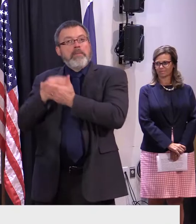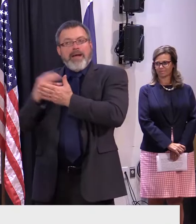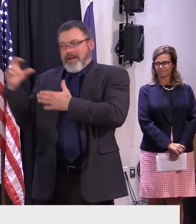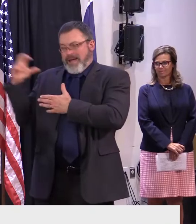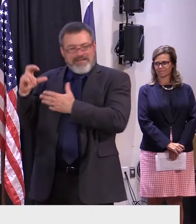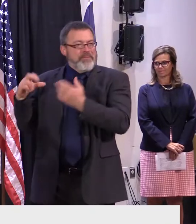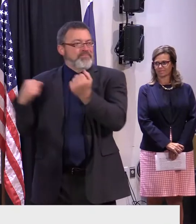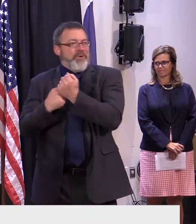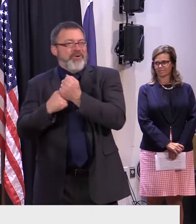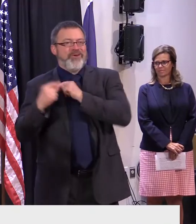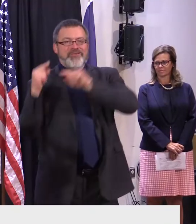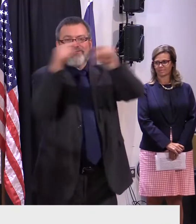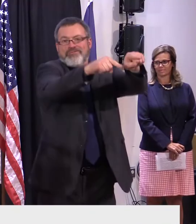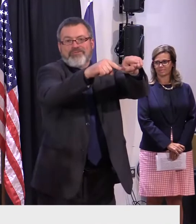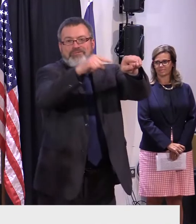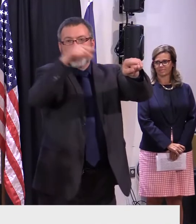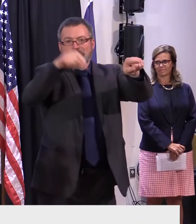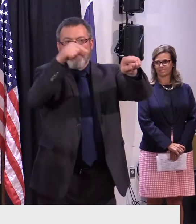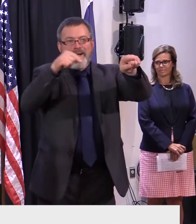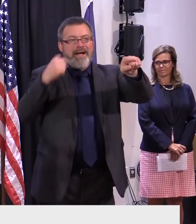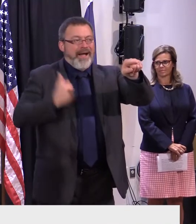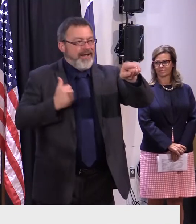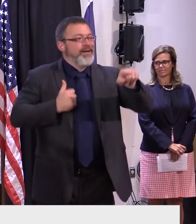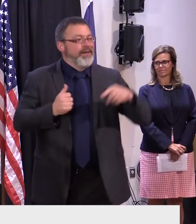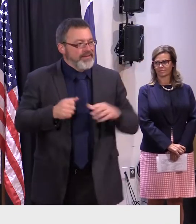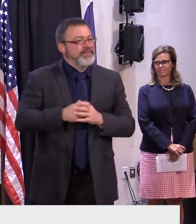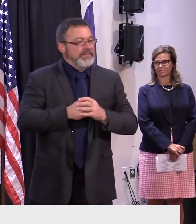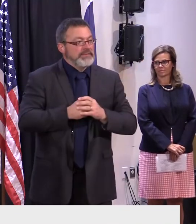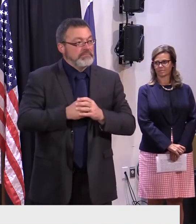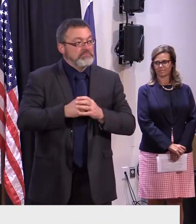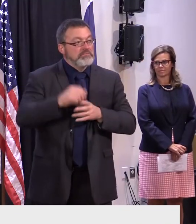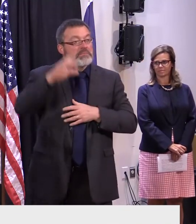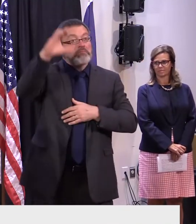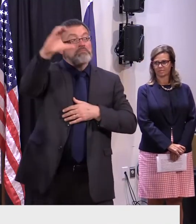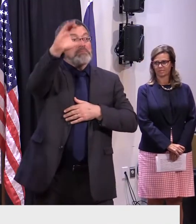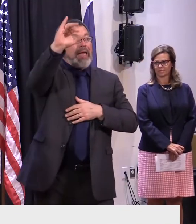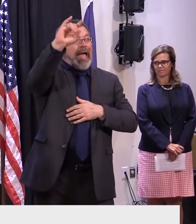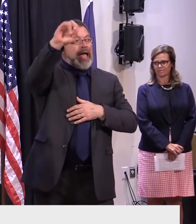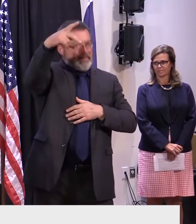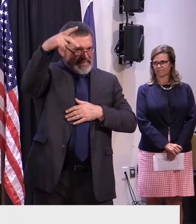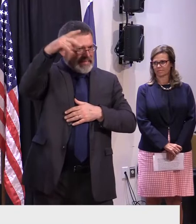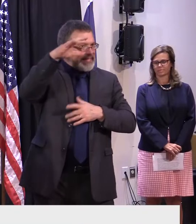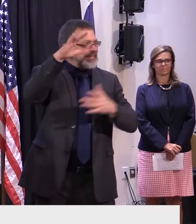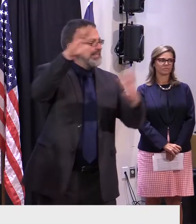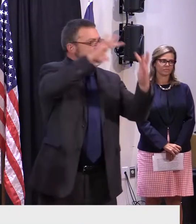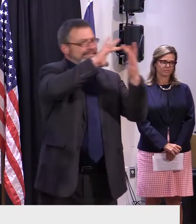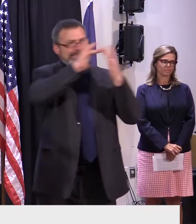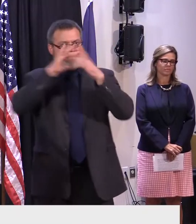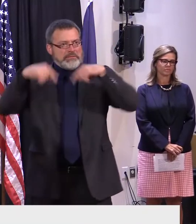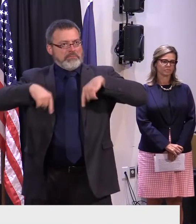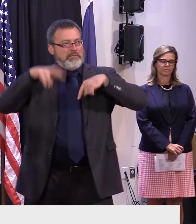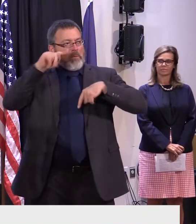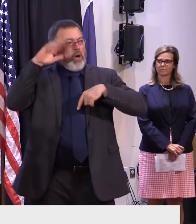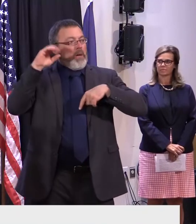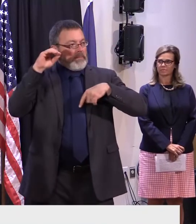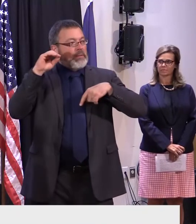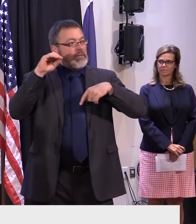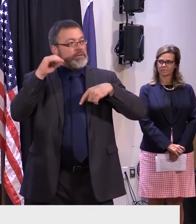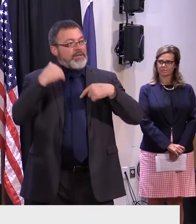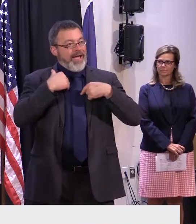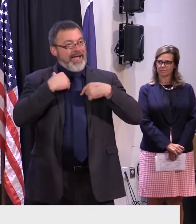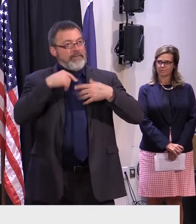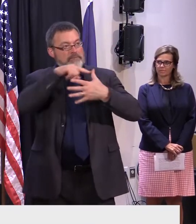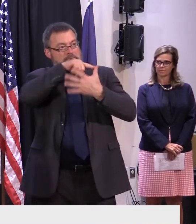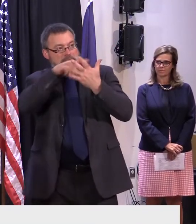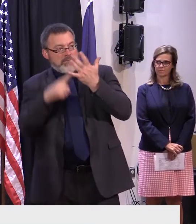us more companies who are looking to grow. And currently we have a pipeline of about seven companies from Canada that are looking to